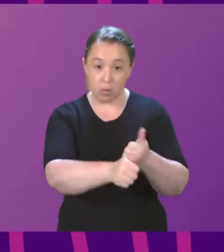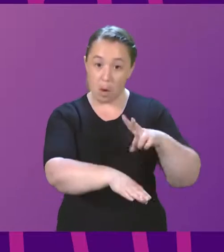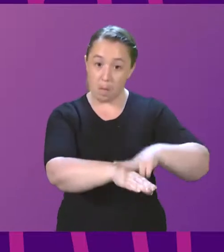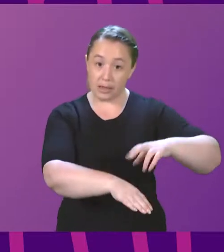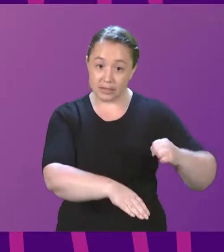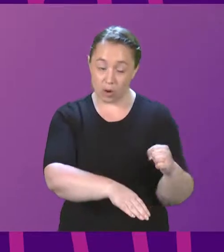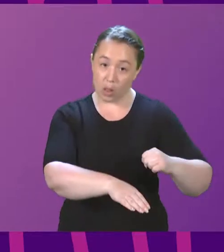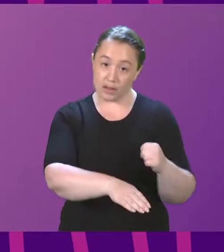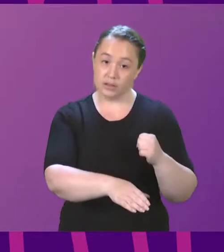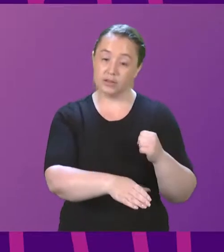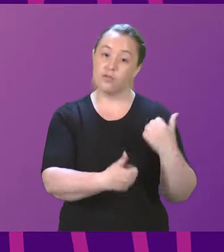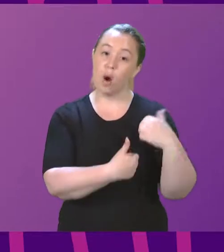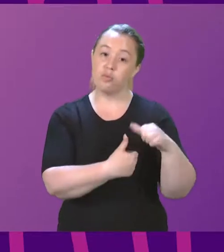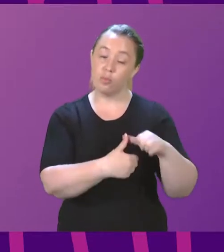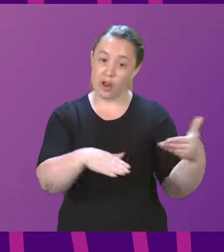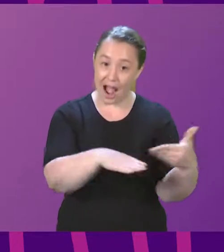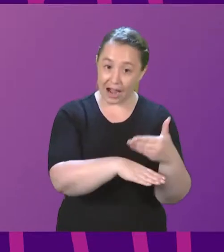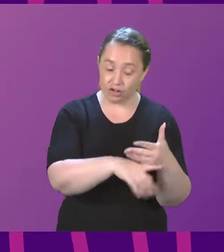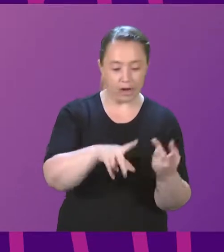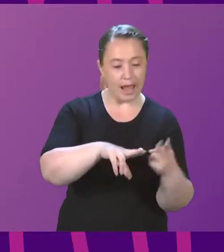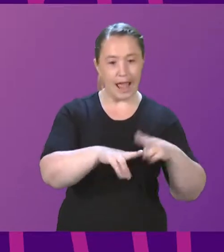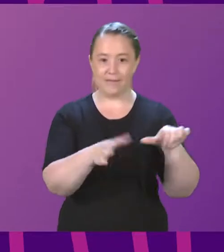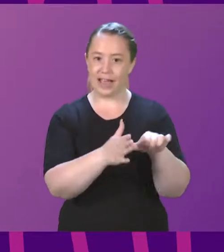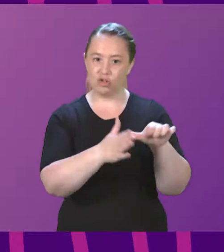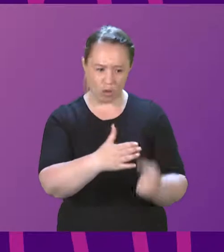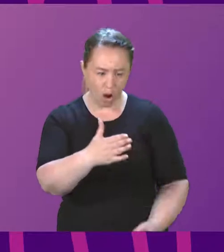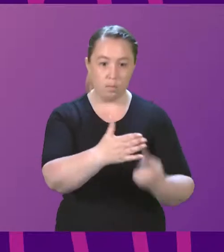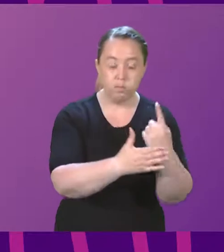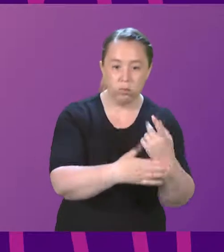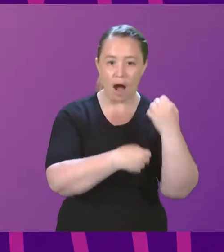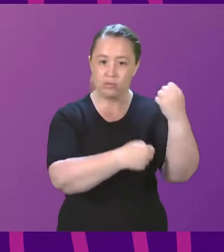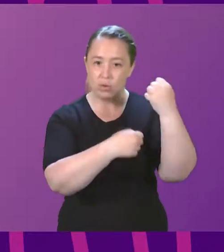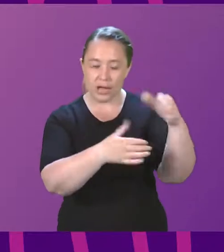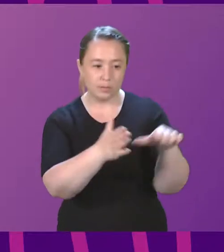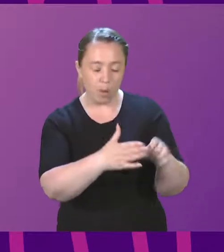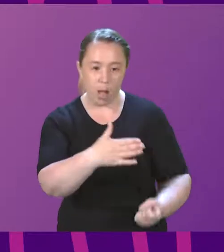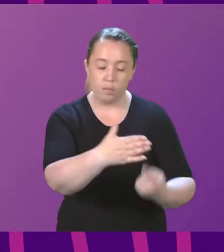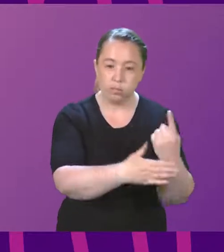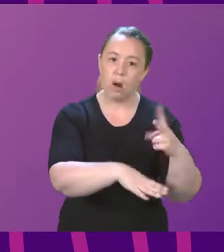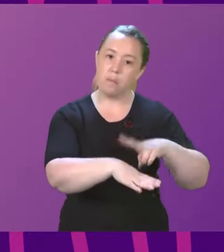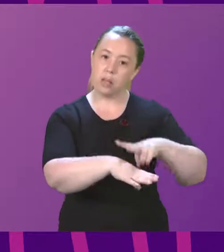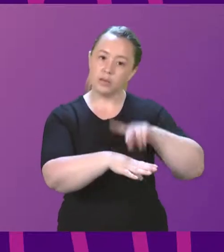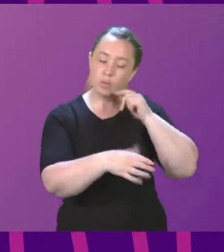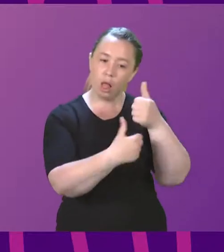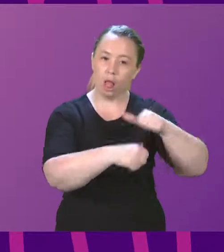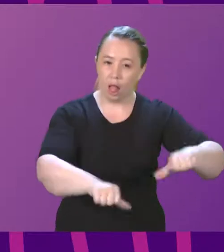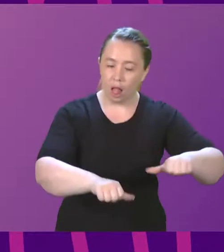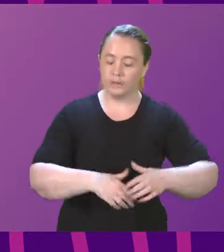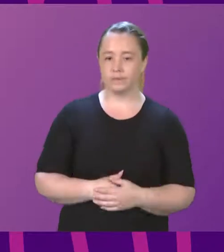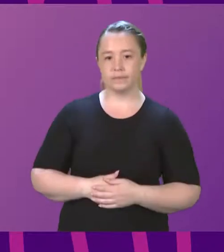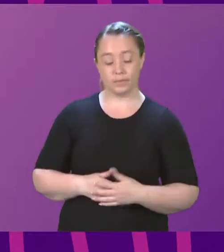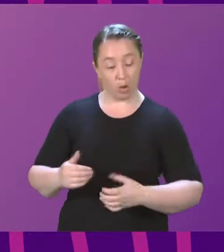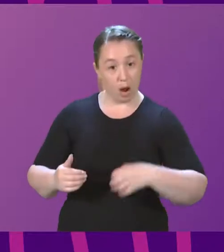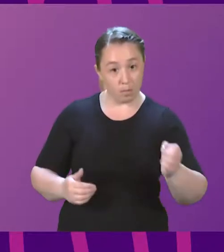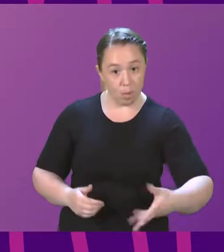appropriate action in response to any issues that arise at protests or at vigils. Julian McKay. Abortion